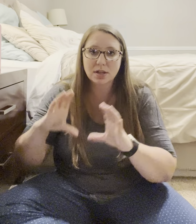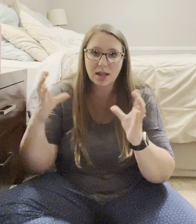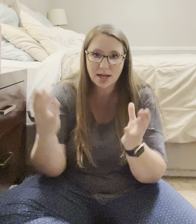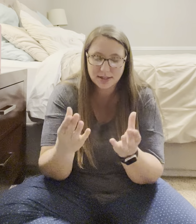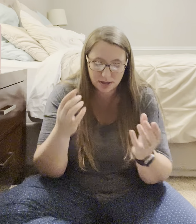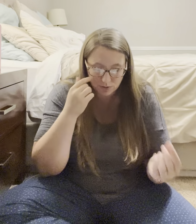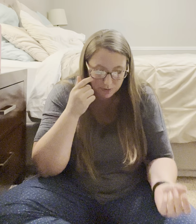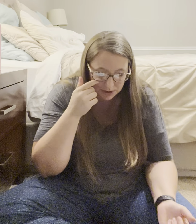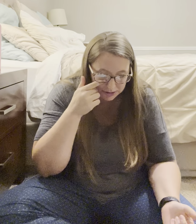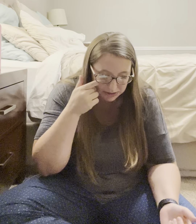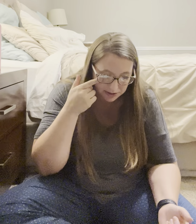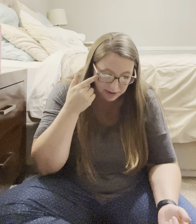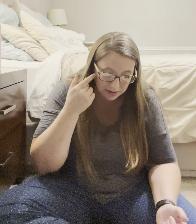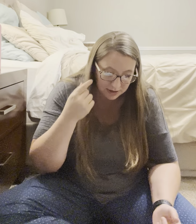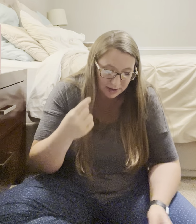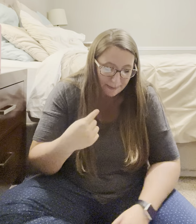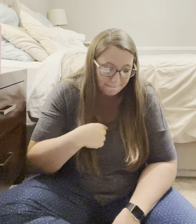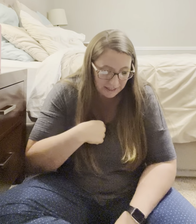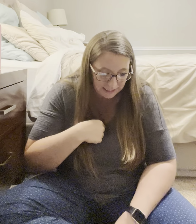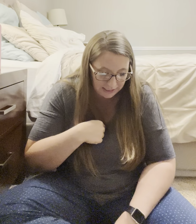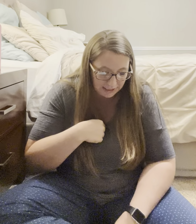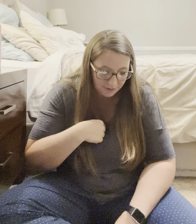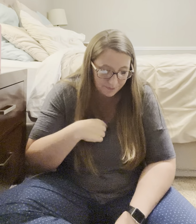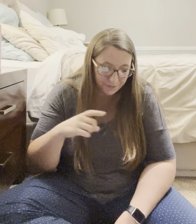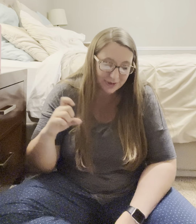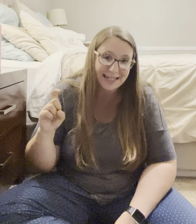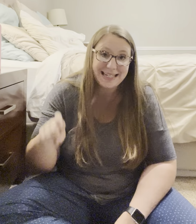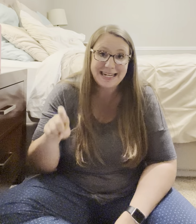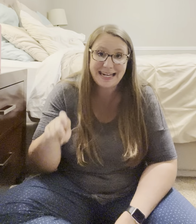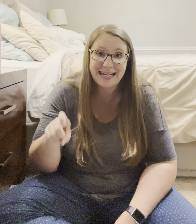To. Class. Either word works. Me. Need.